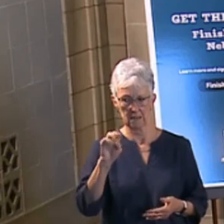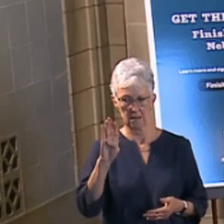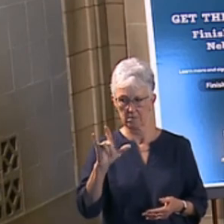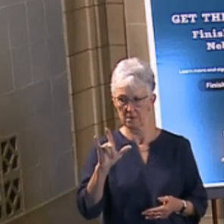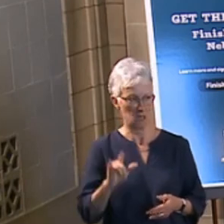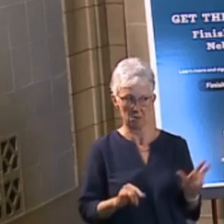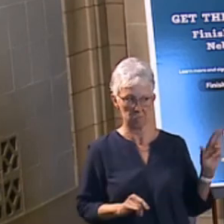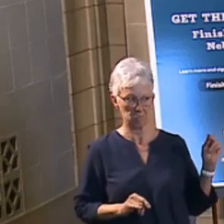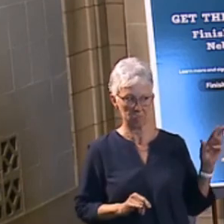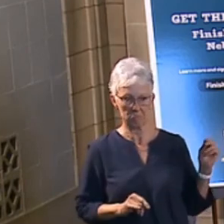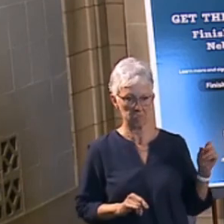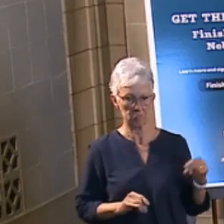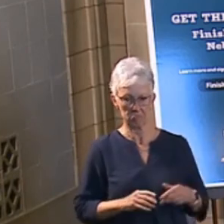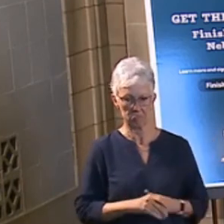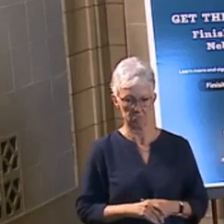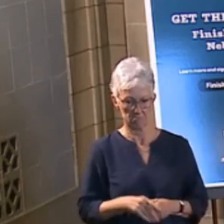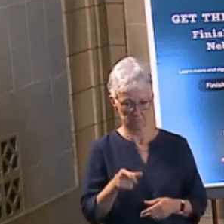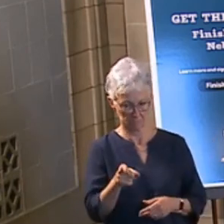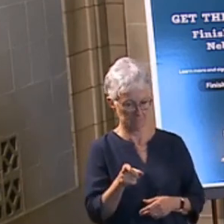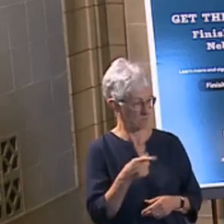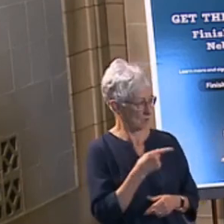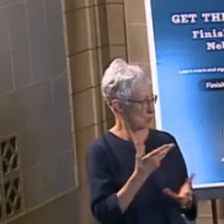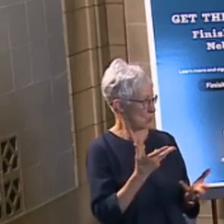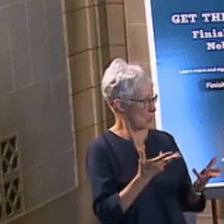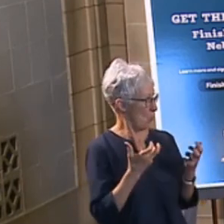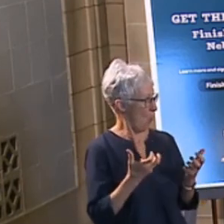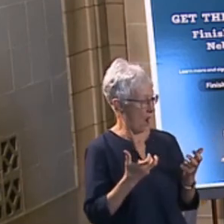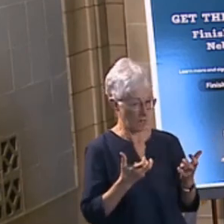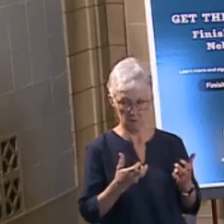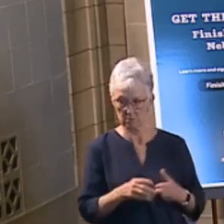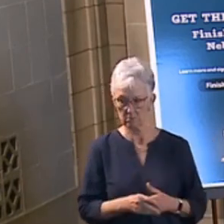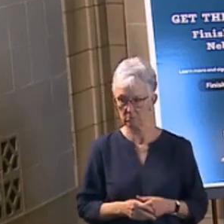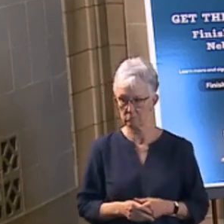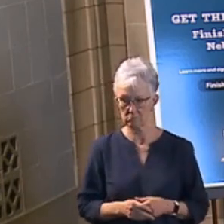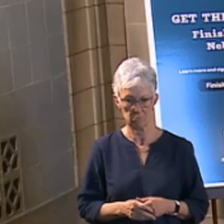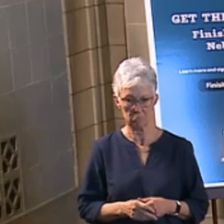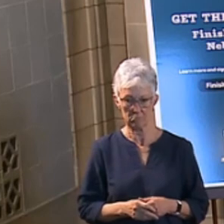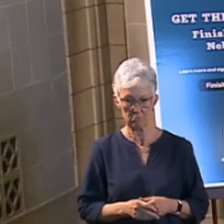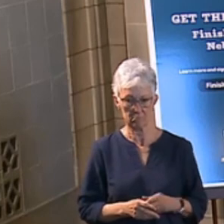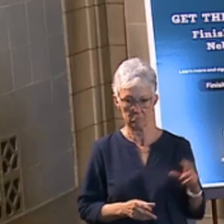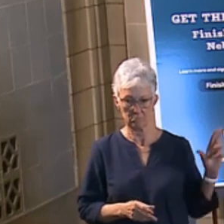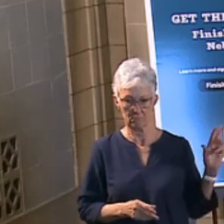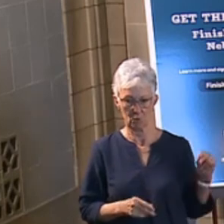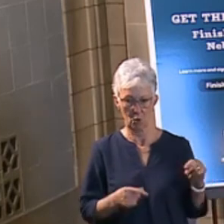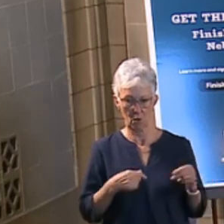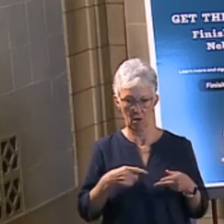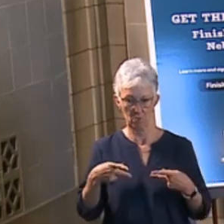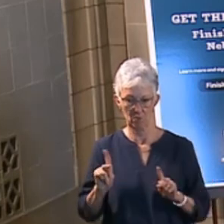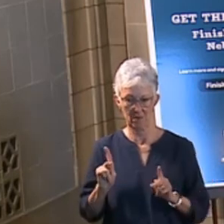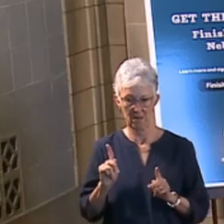student journalism bill. Do you care? At this point, I'm going to let the legislature continue to work through their process.